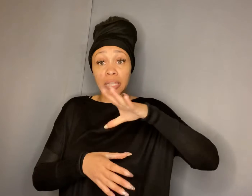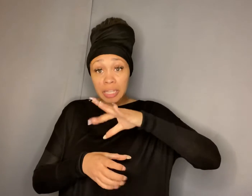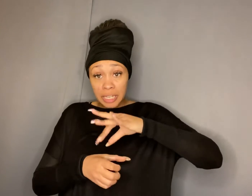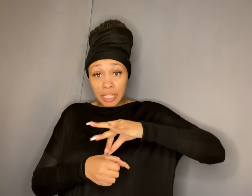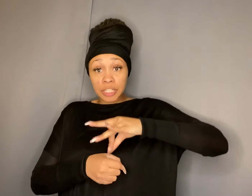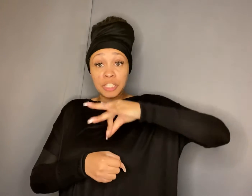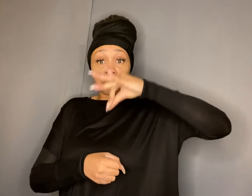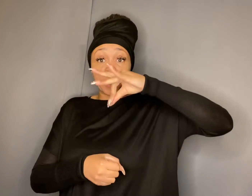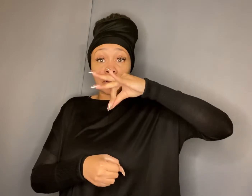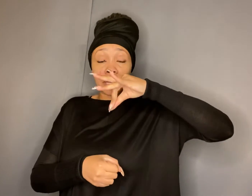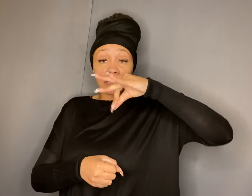spirit